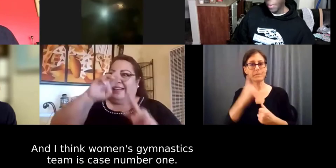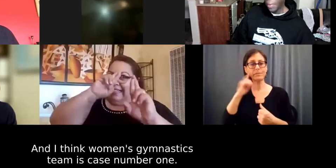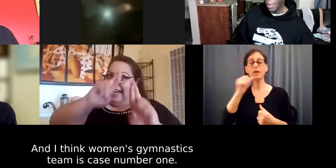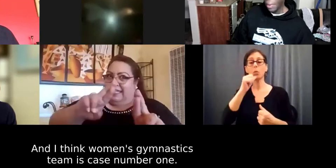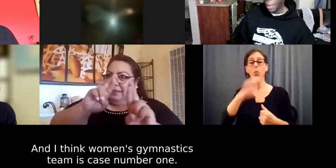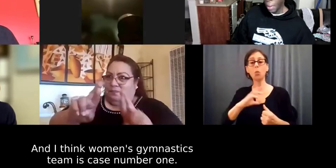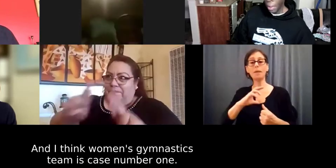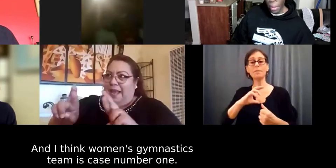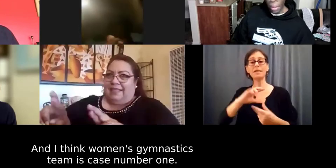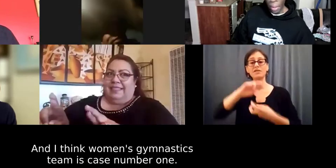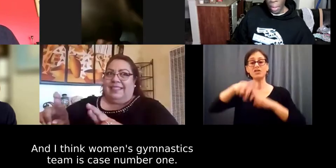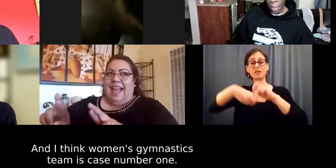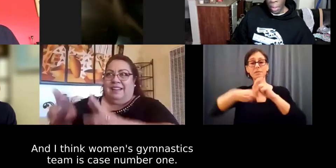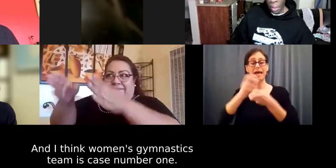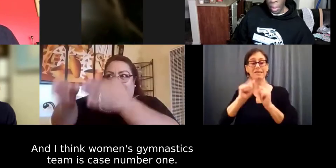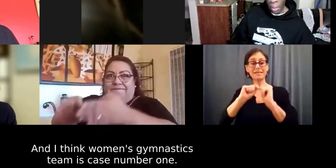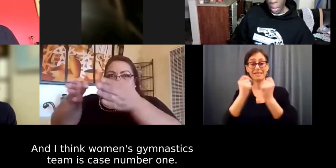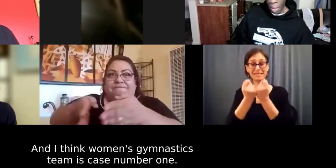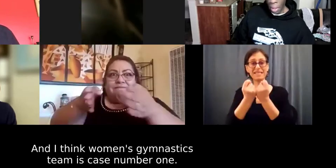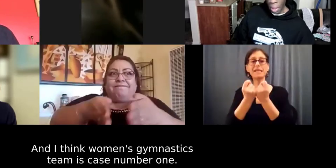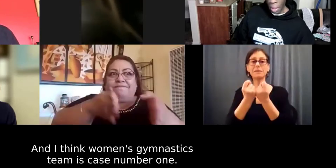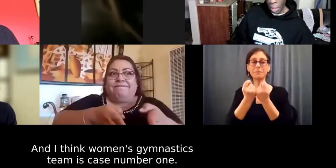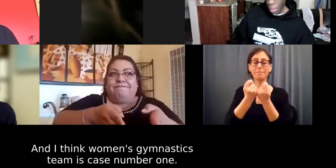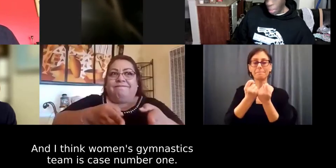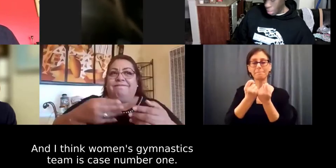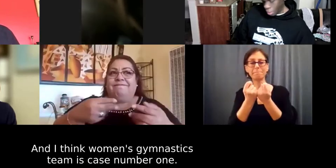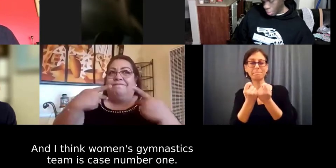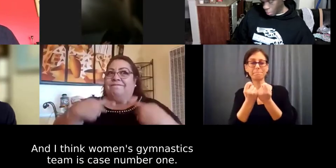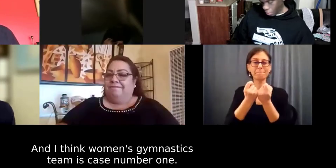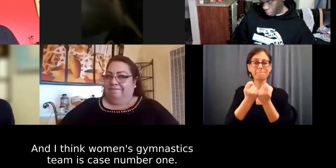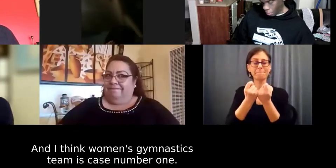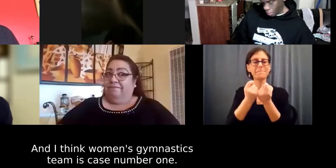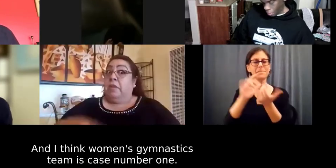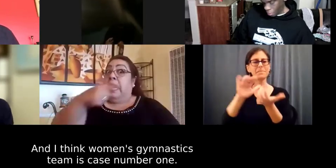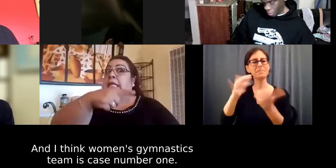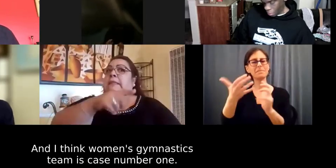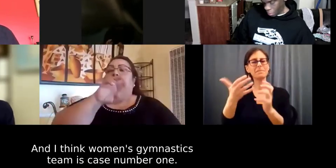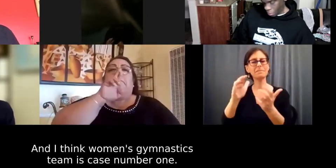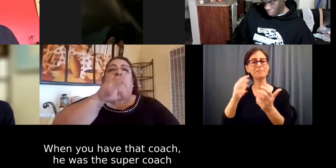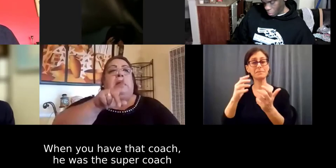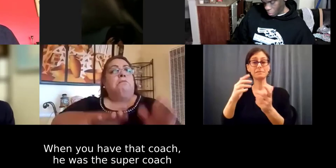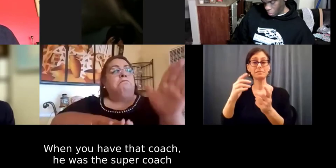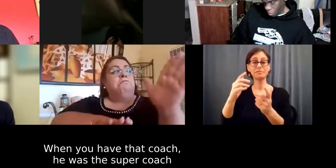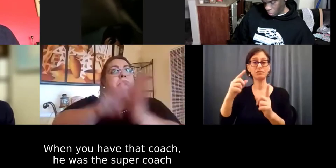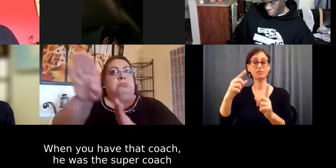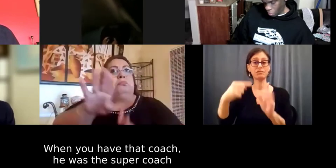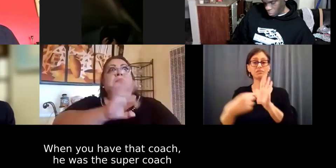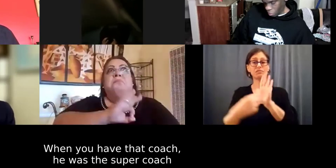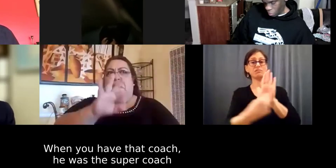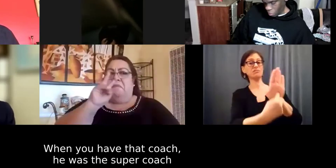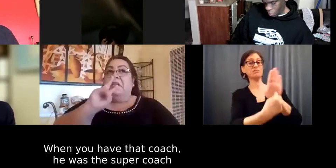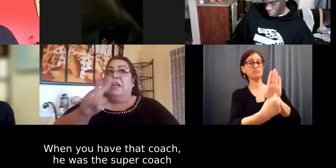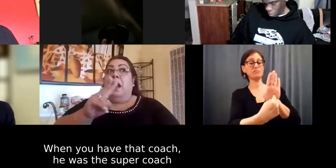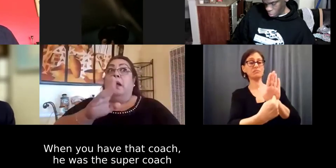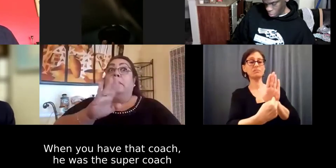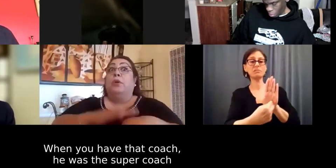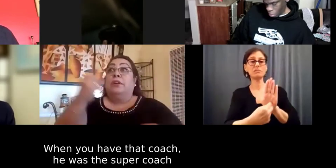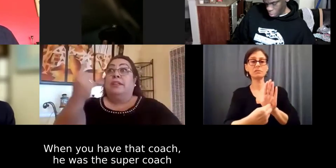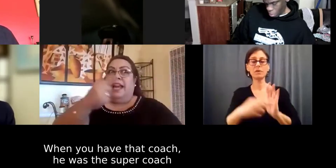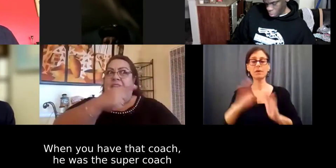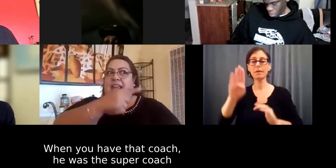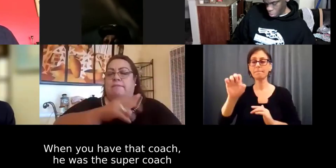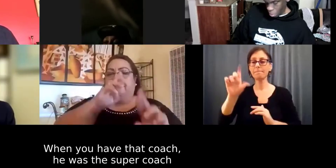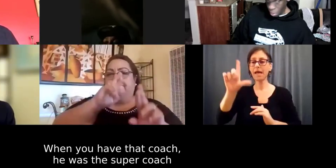gymnastics team is kind of, uh, you know, case number one in that, you know, when you had Bella